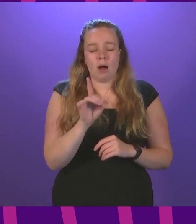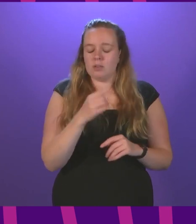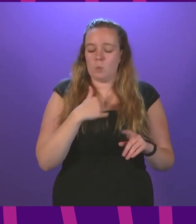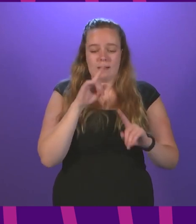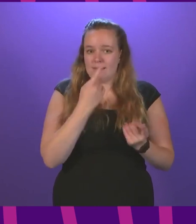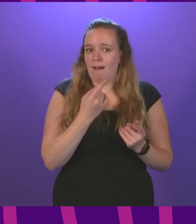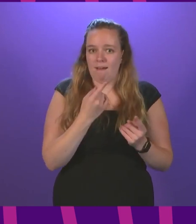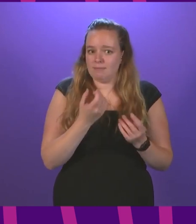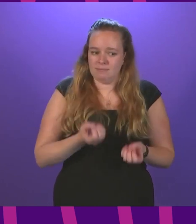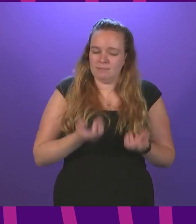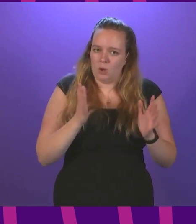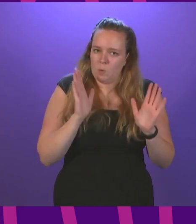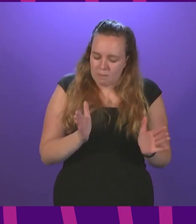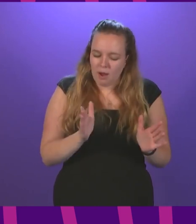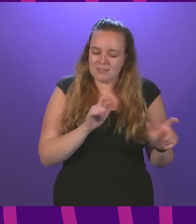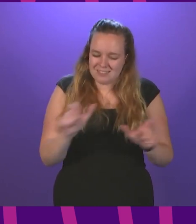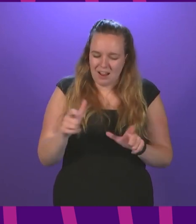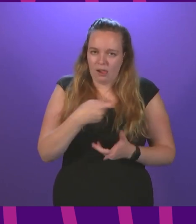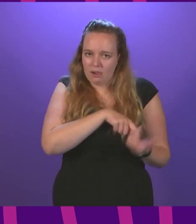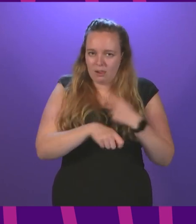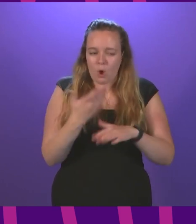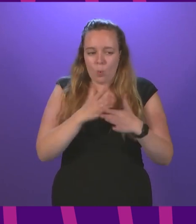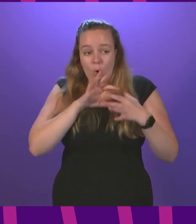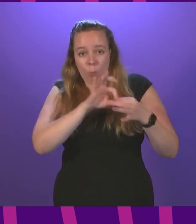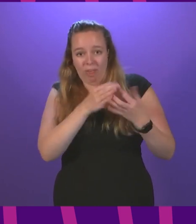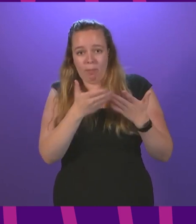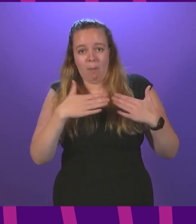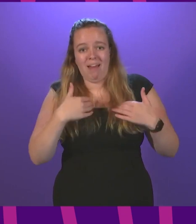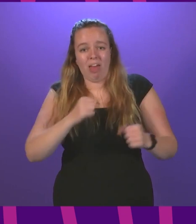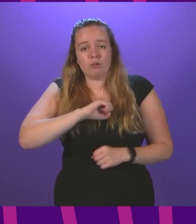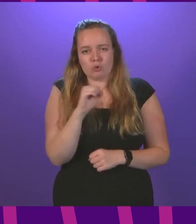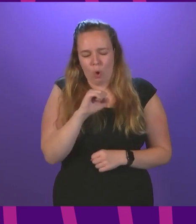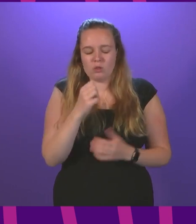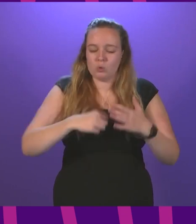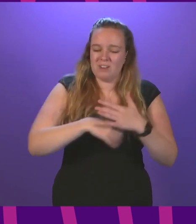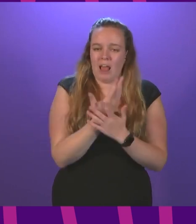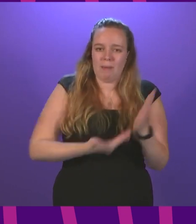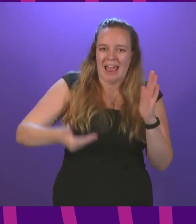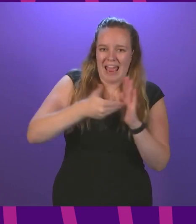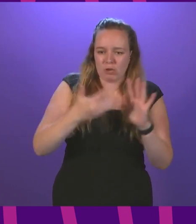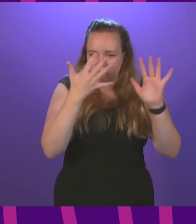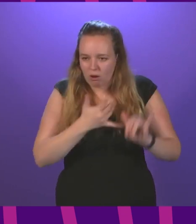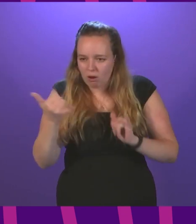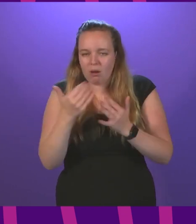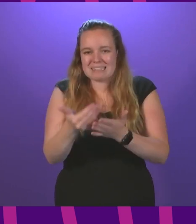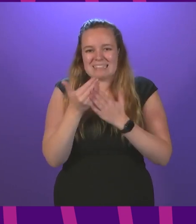complacent. I can confirm that we are working with Public Health Scotland to develop additional surveillance safeguards to help guard